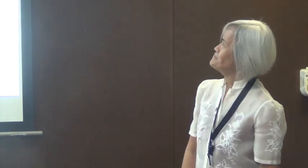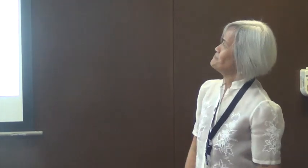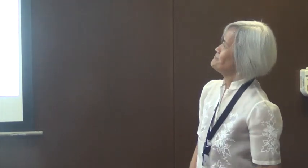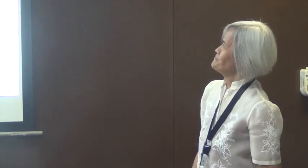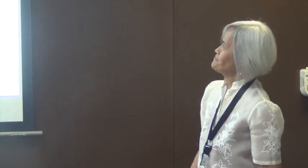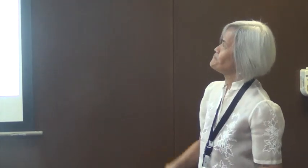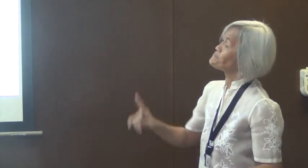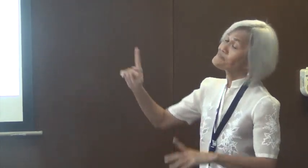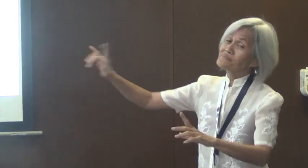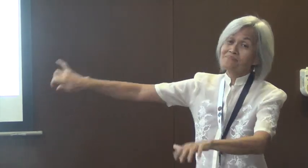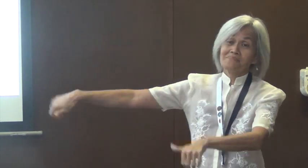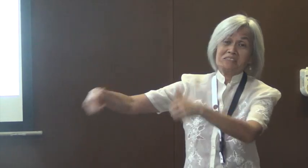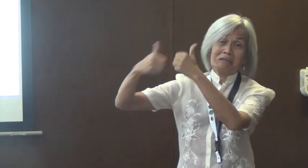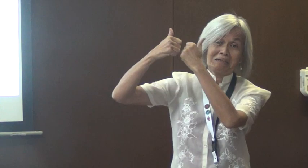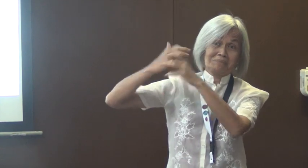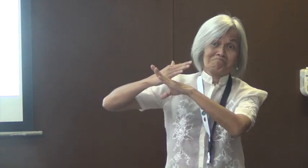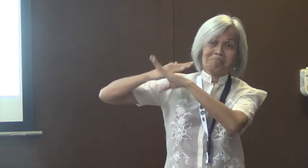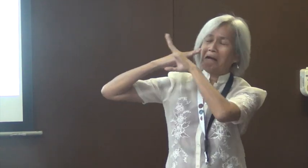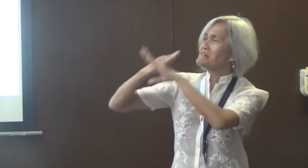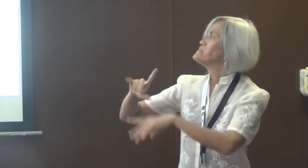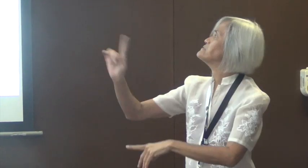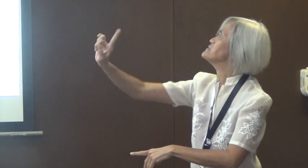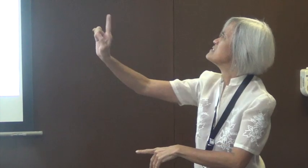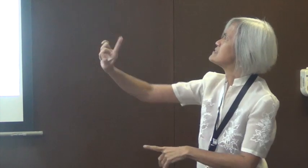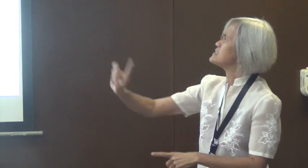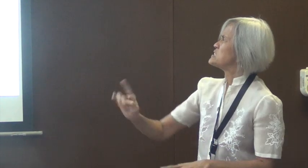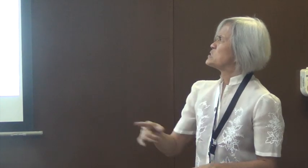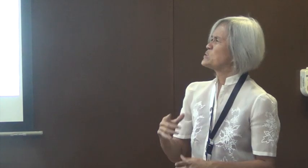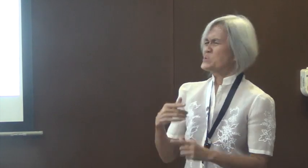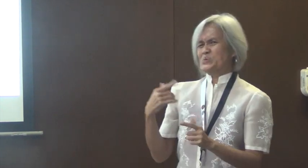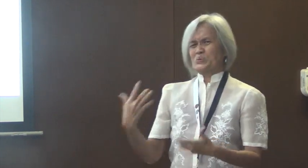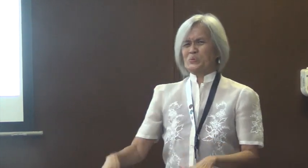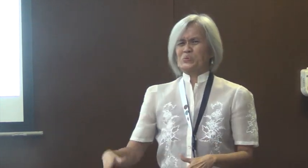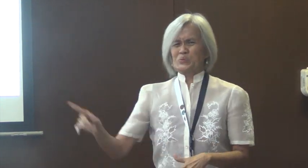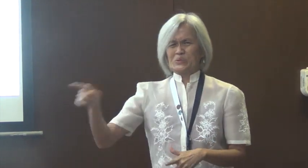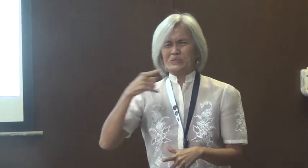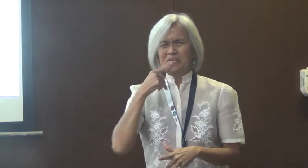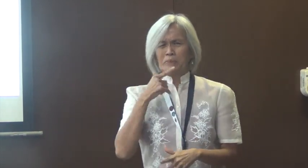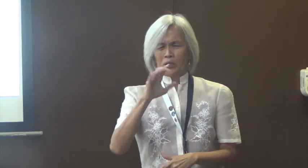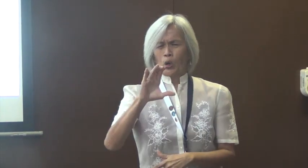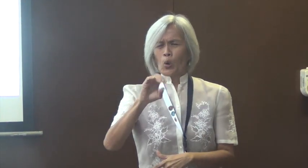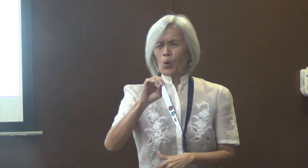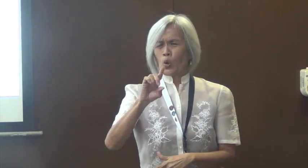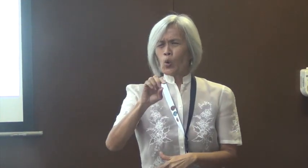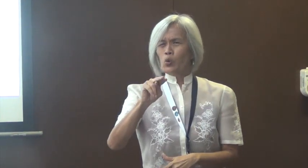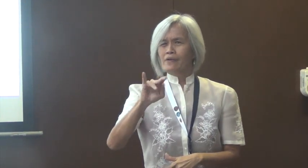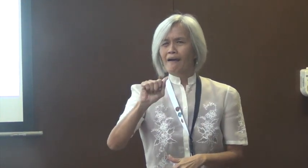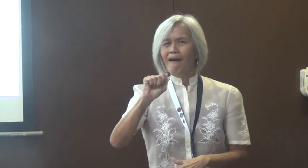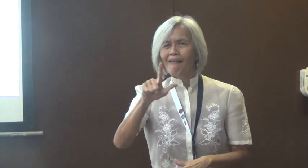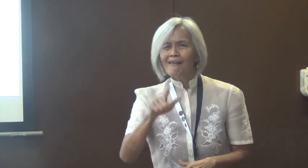to be assisting and helping the community. But there are many challenges and barriers that continue to face